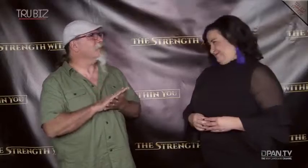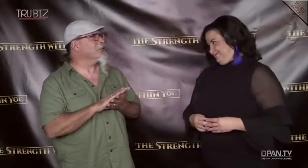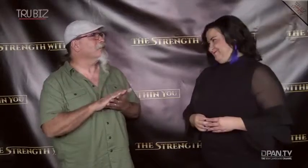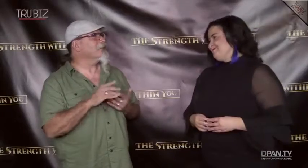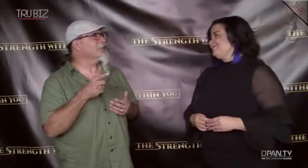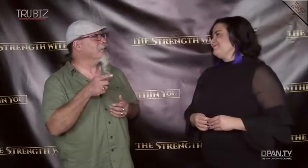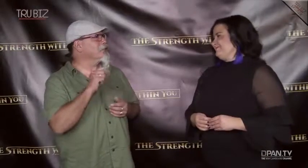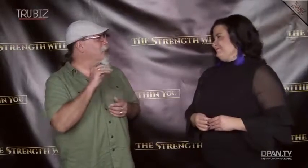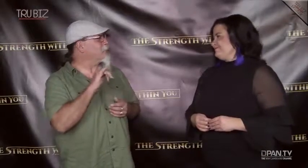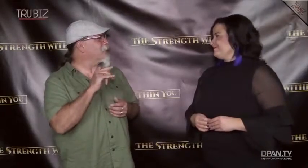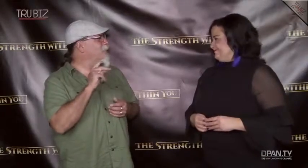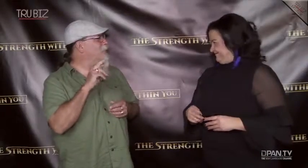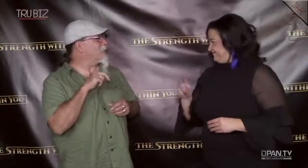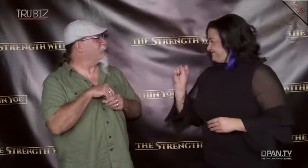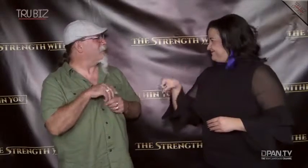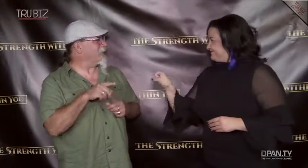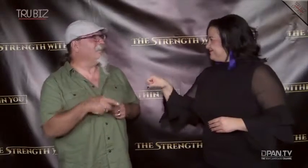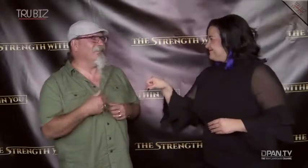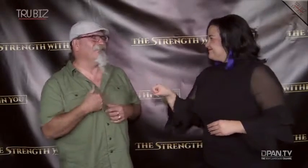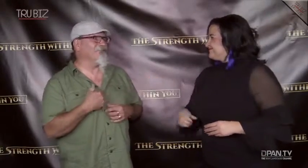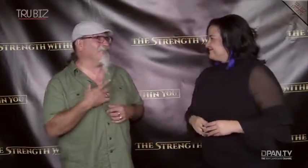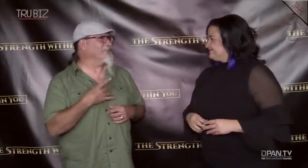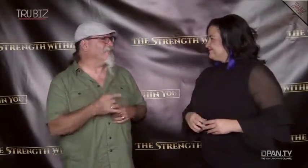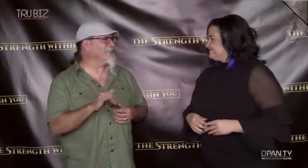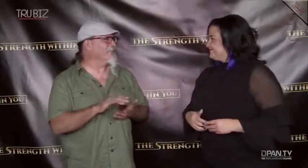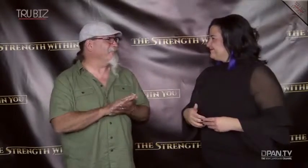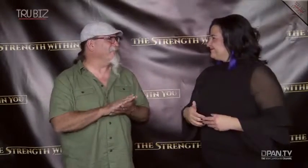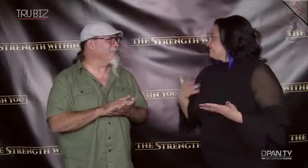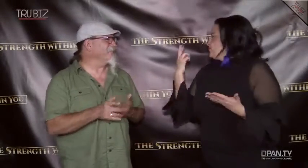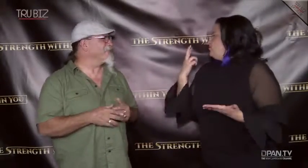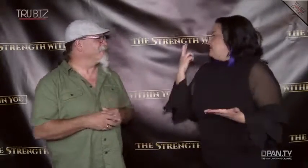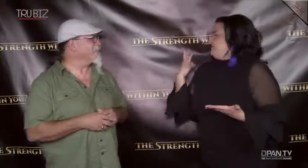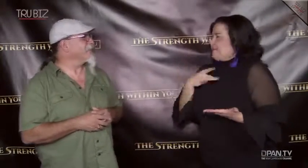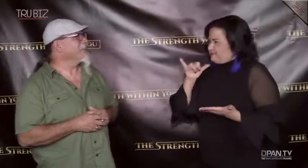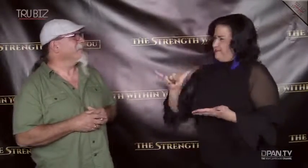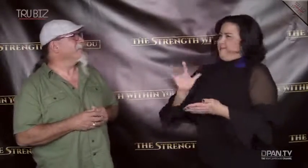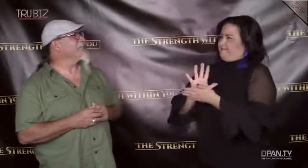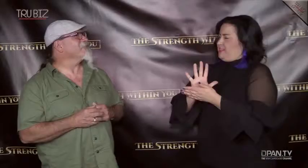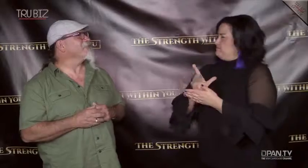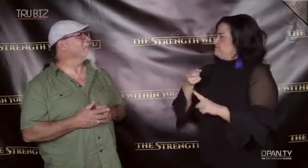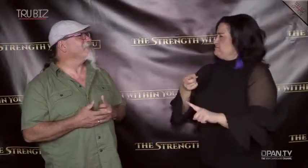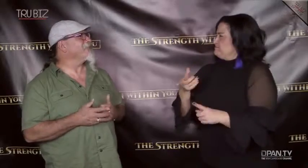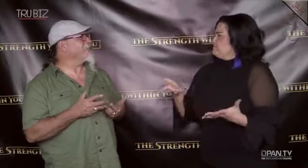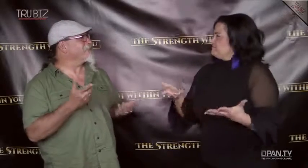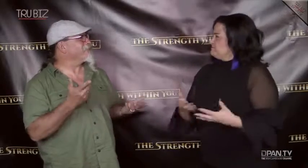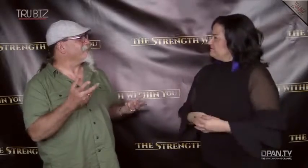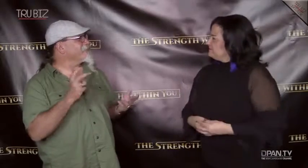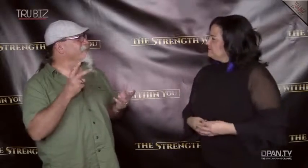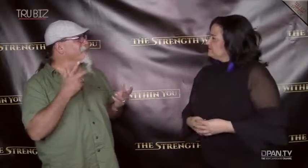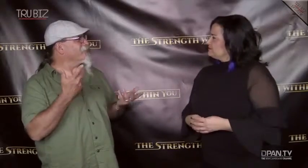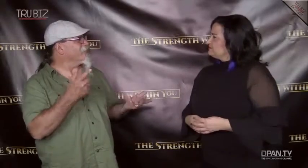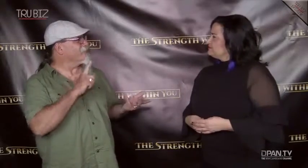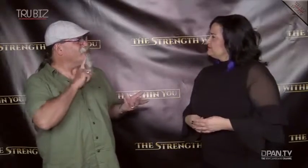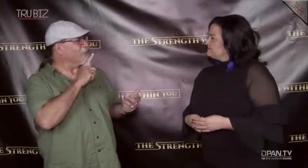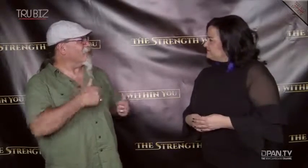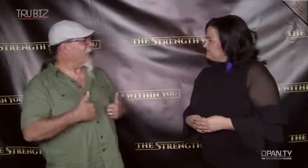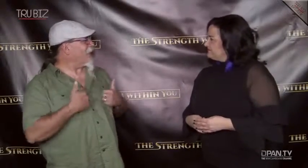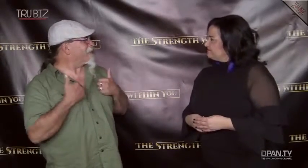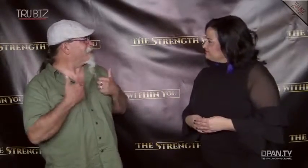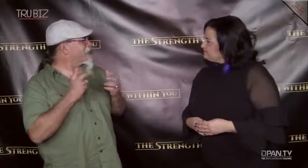with Tommy Korn in it. Yes! I liked that. That was really nice. And why did that film resonate with you? Well, it had